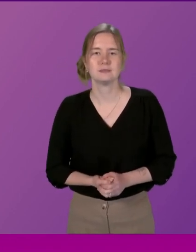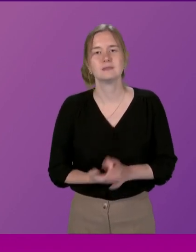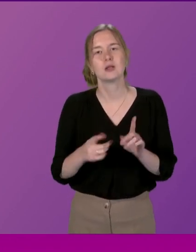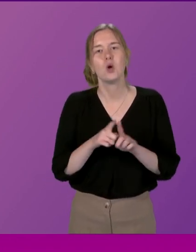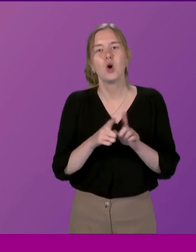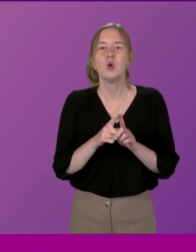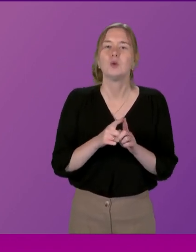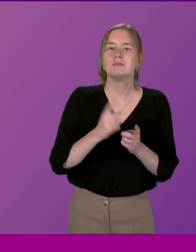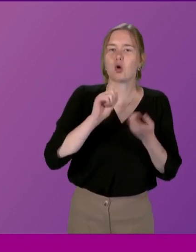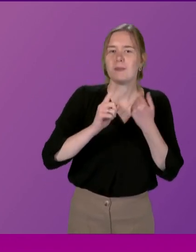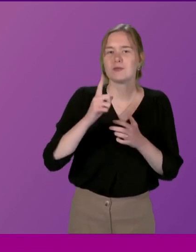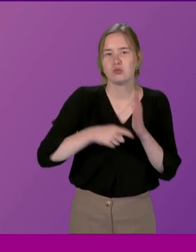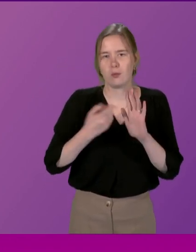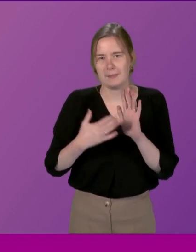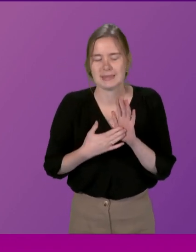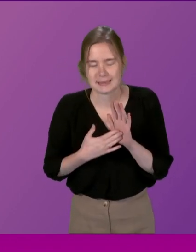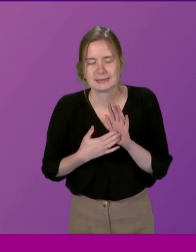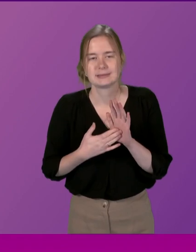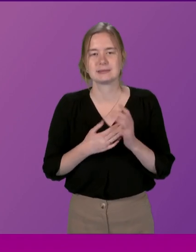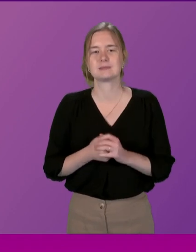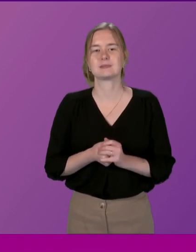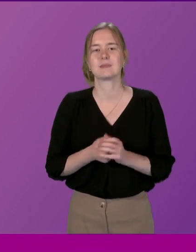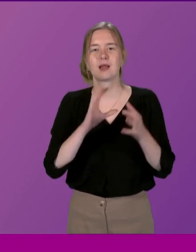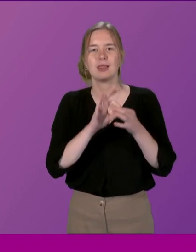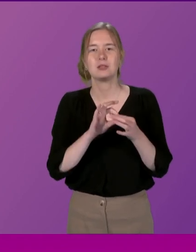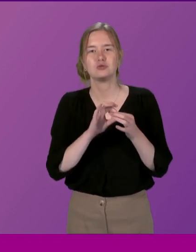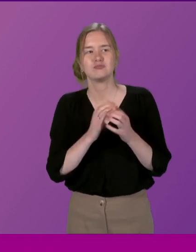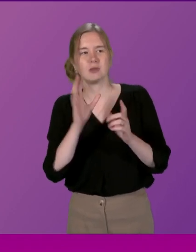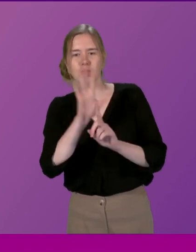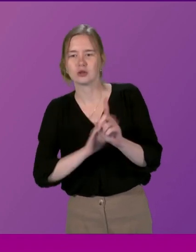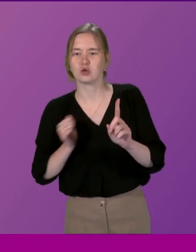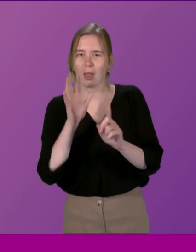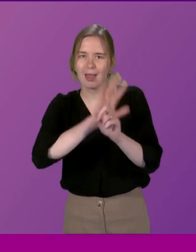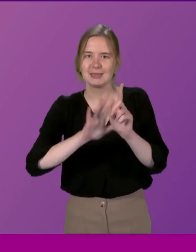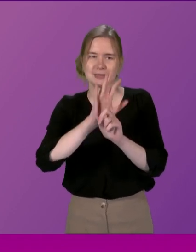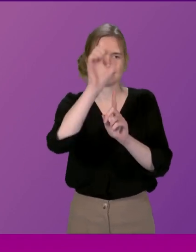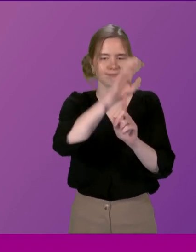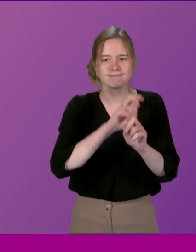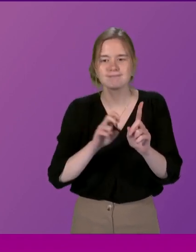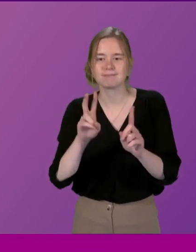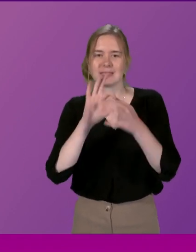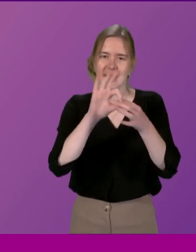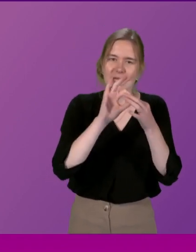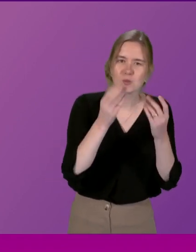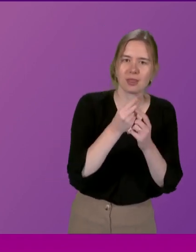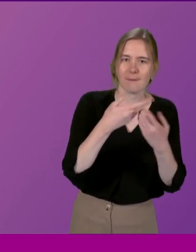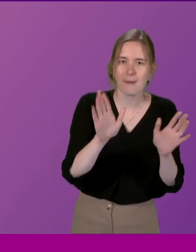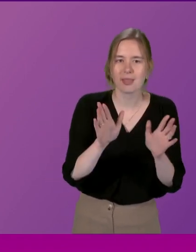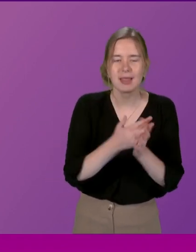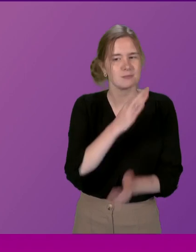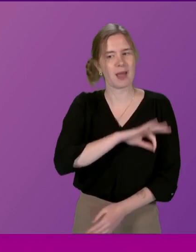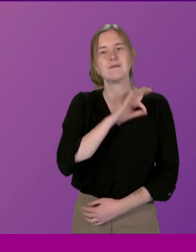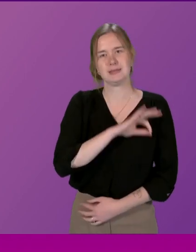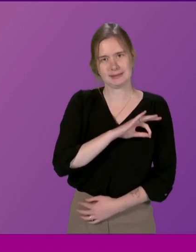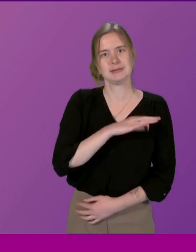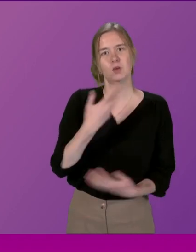my colleague John Mason That getting out and about around the country and engaging with the general public Where they actually live and work is of great benefit